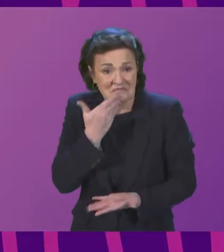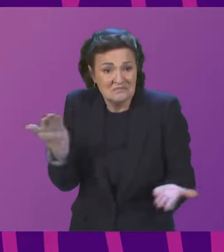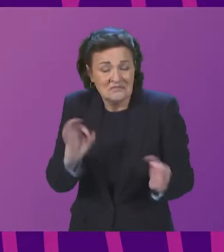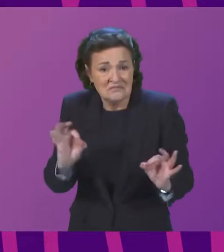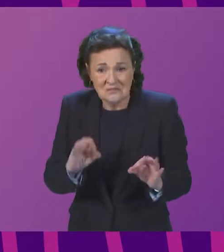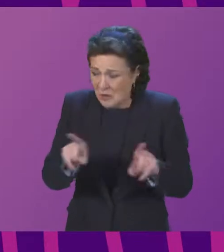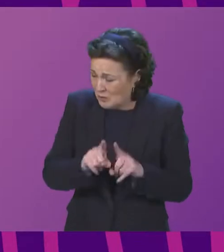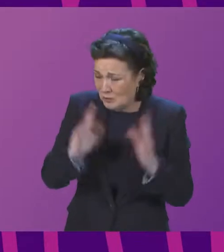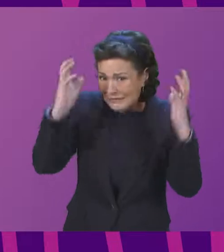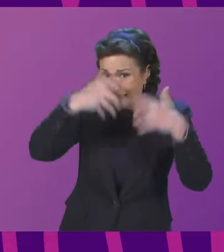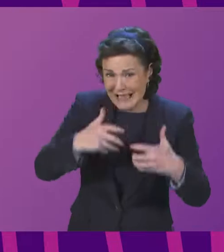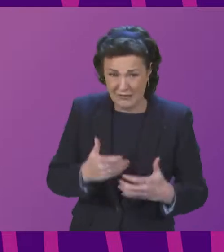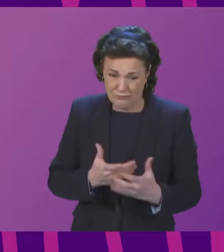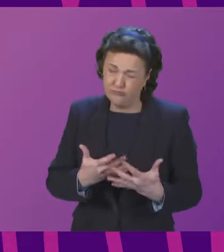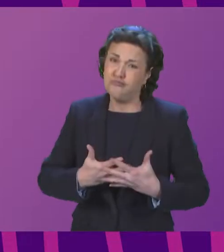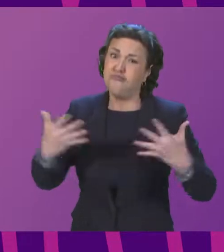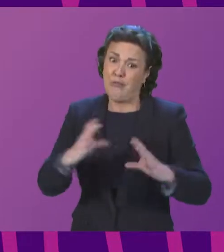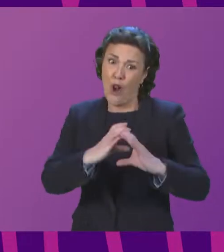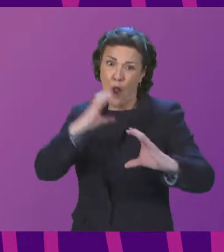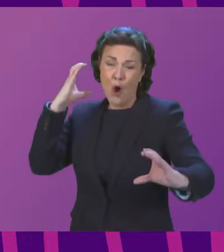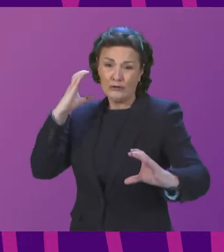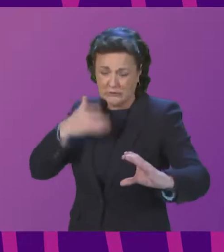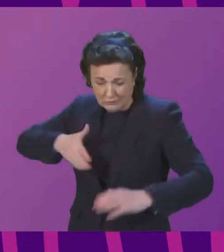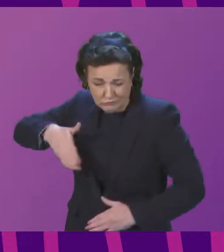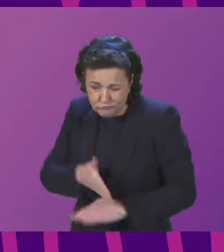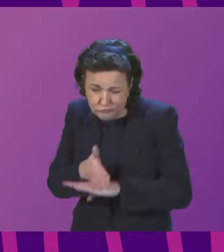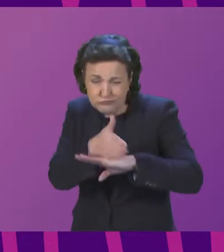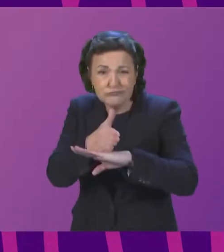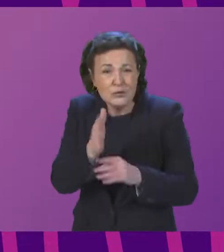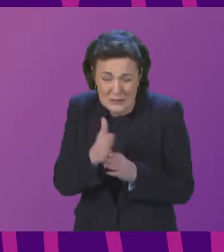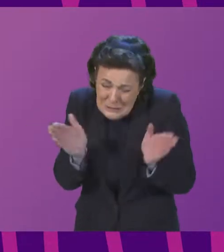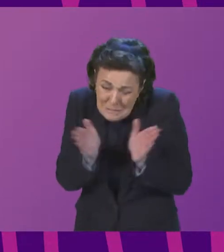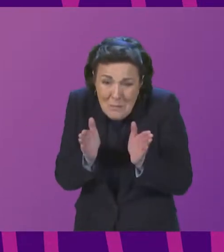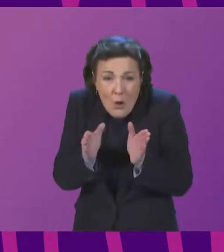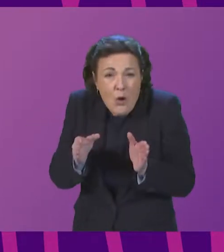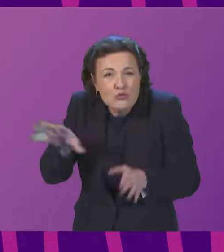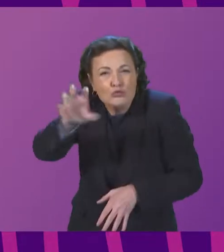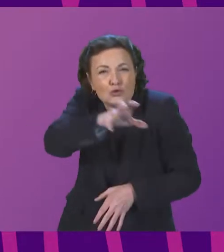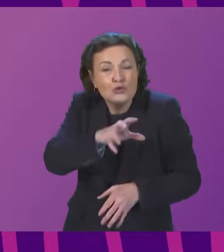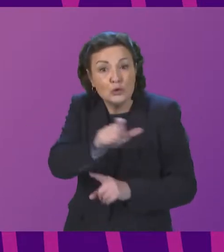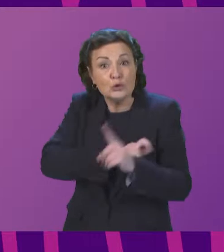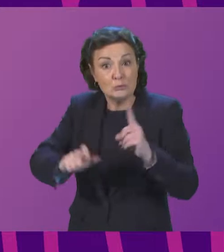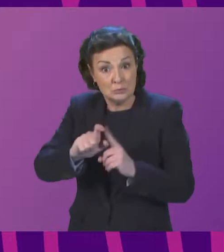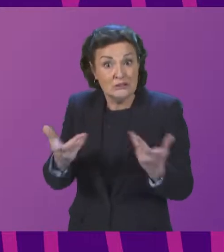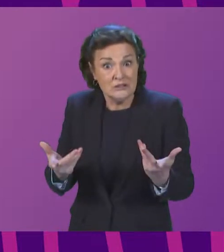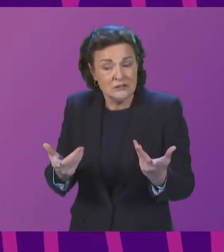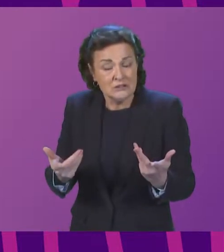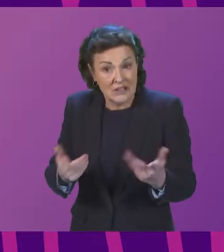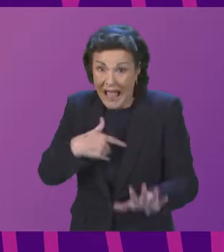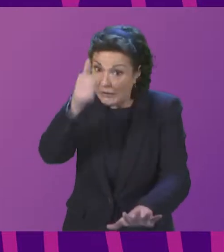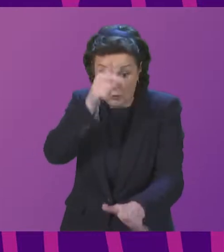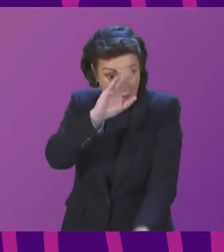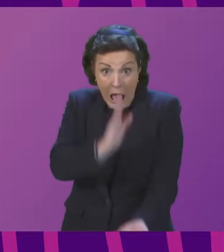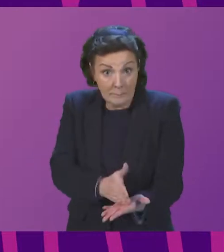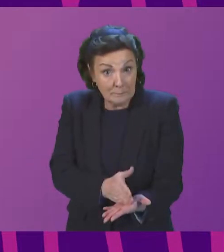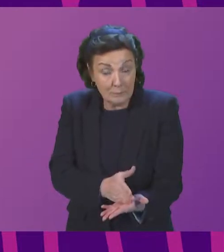lorries going through small rural communities are swept aside and I know this because there is currently a consultation affecting my